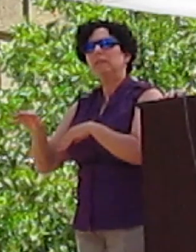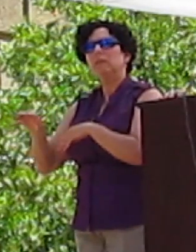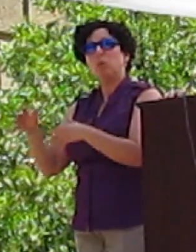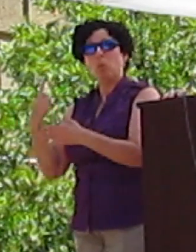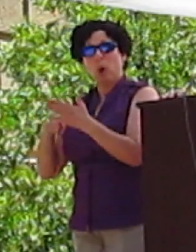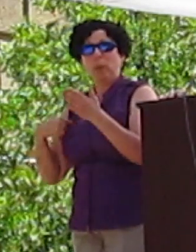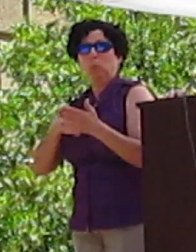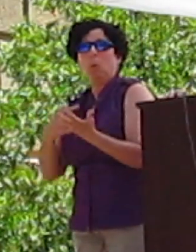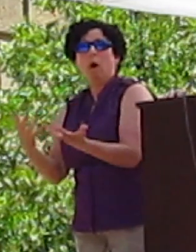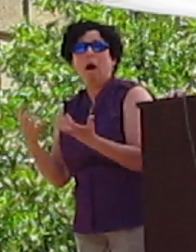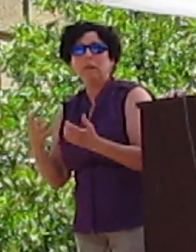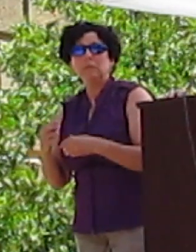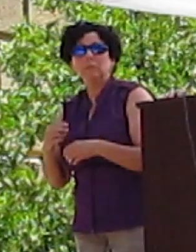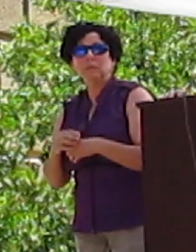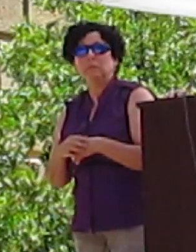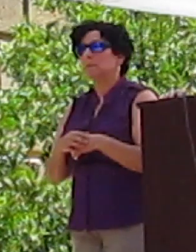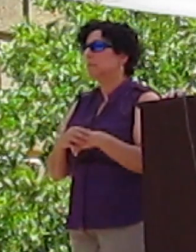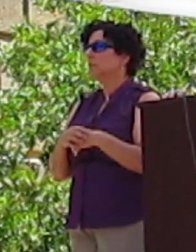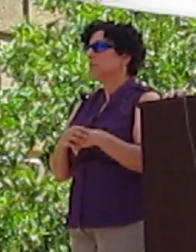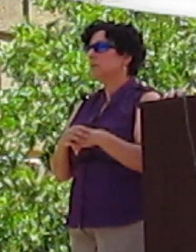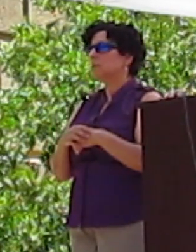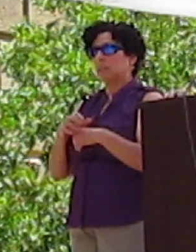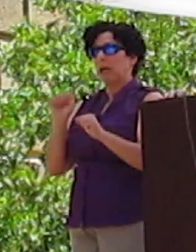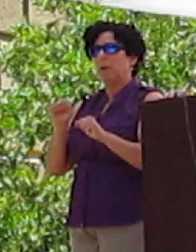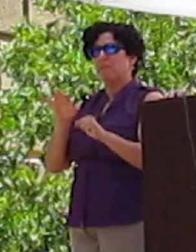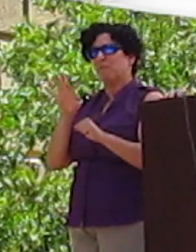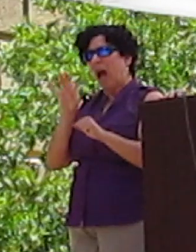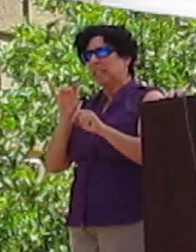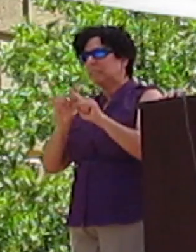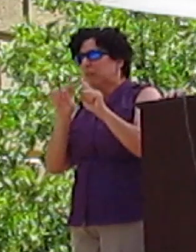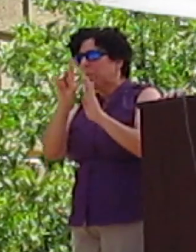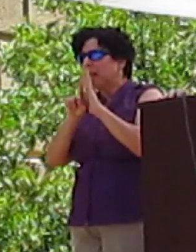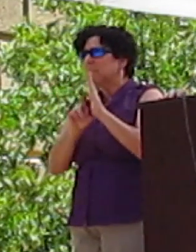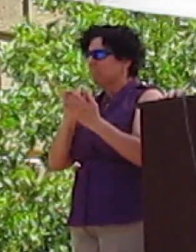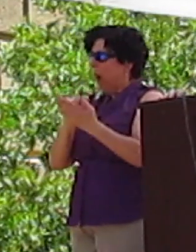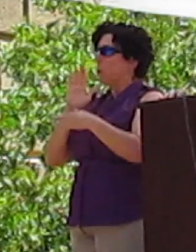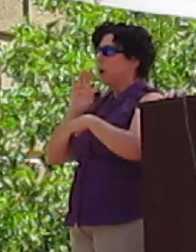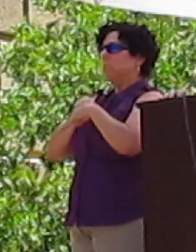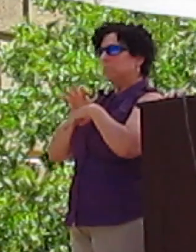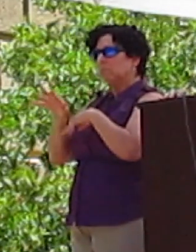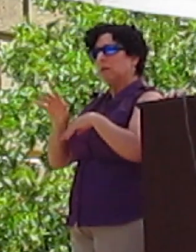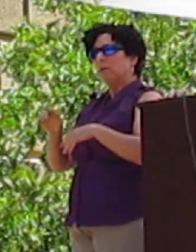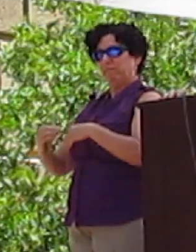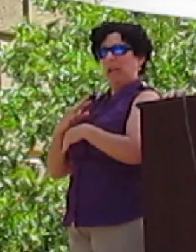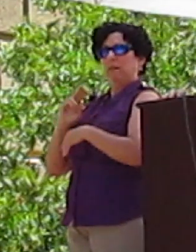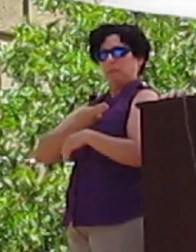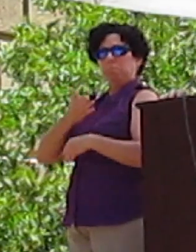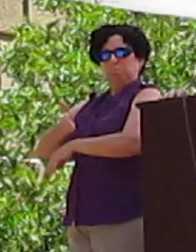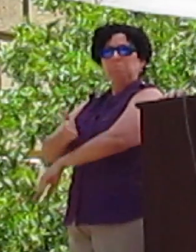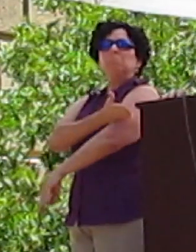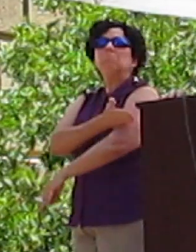effects that we could find with different policies? And the beauty of the evidence-based policy approach